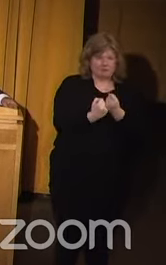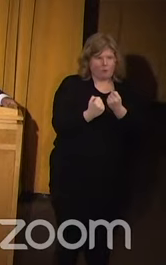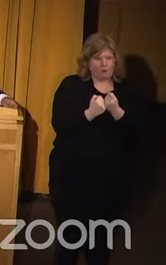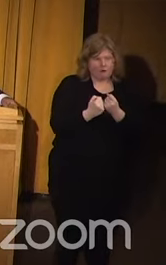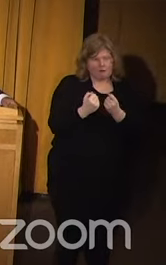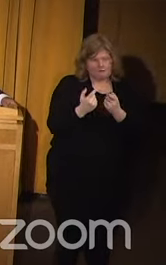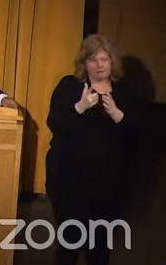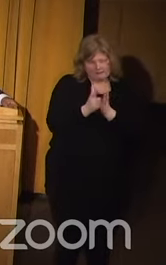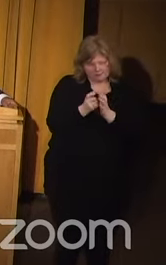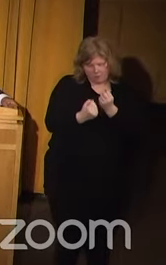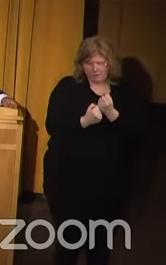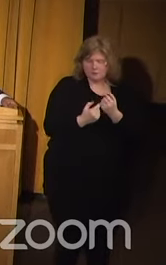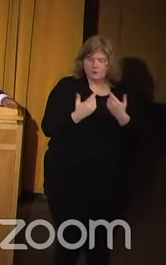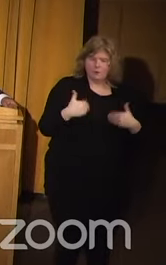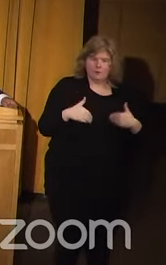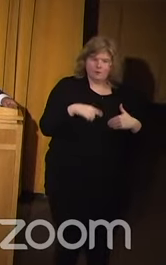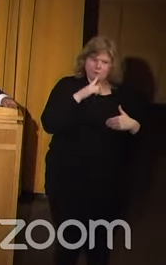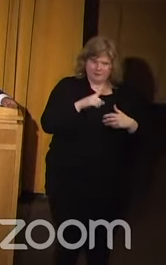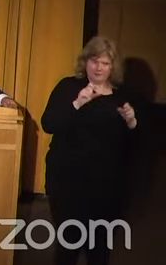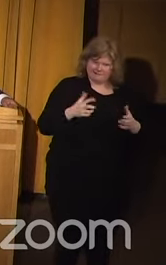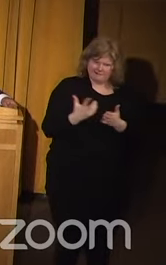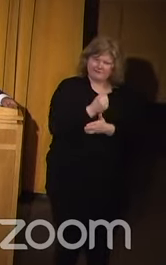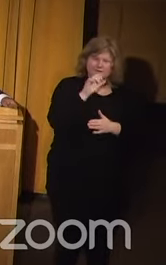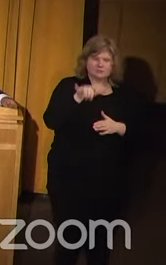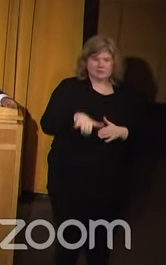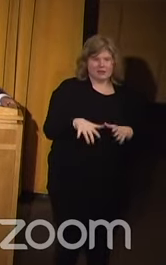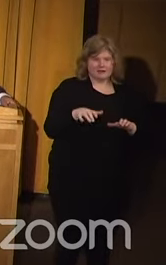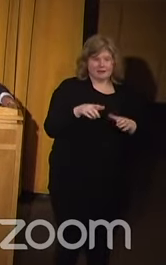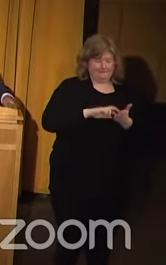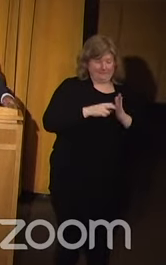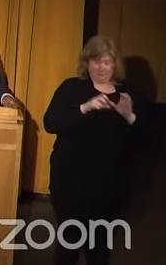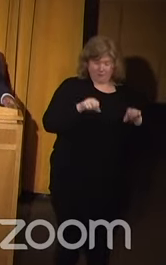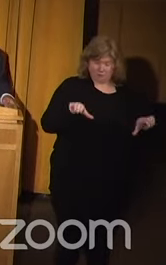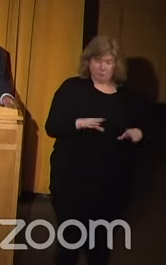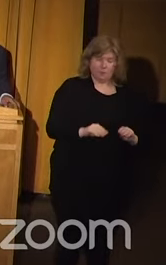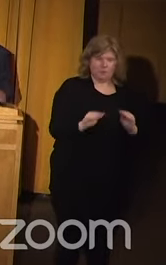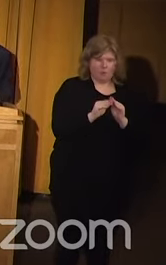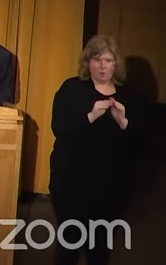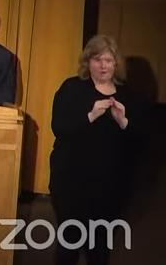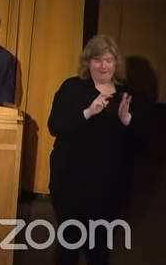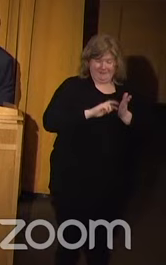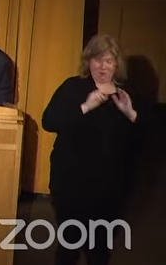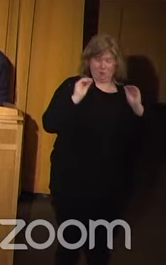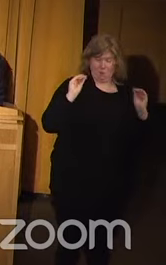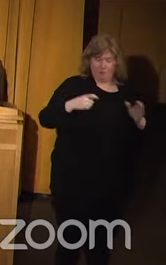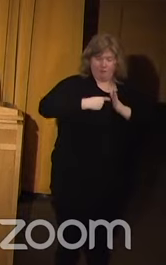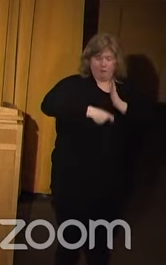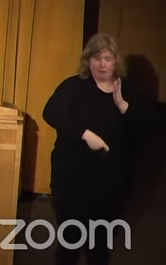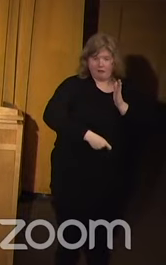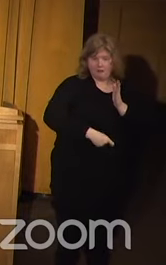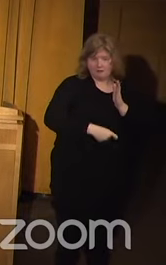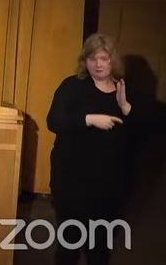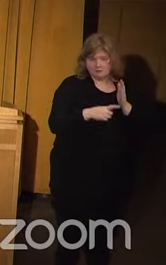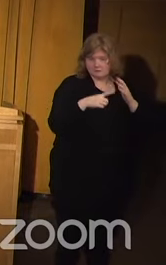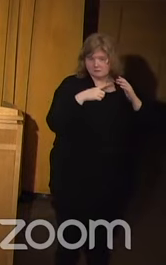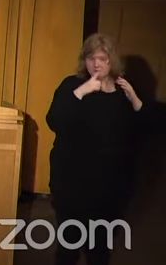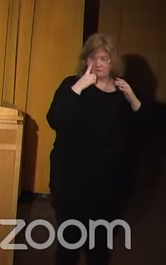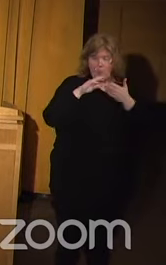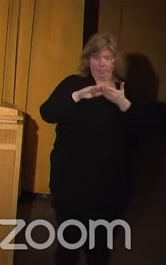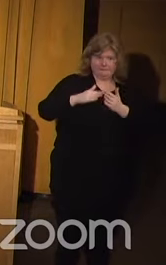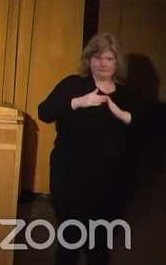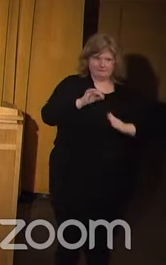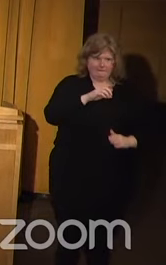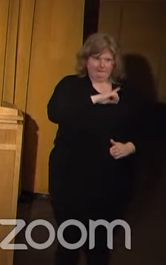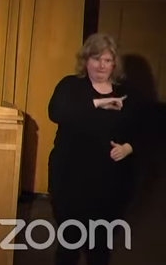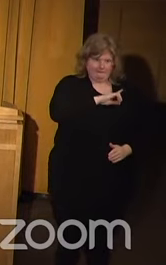tremendous leverage that will allow us to do much more in the course of our work at no expense to the city of